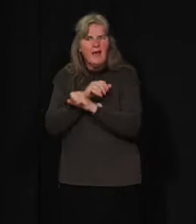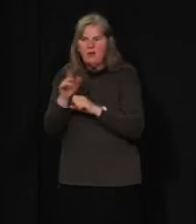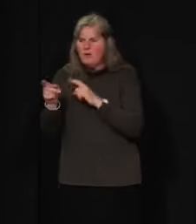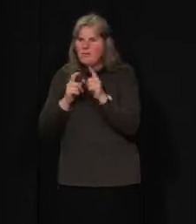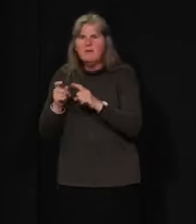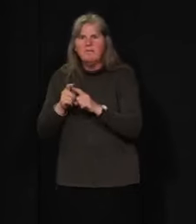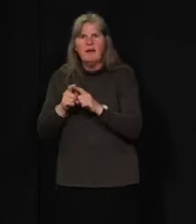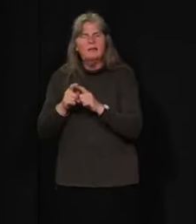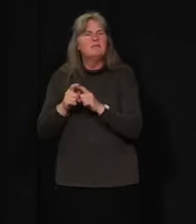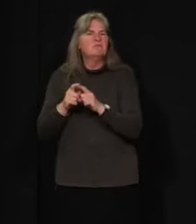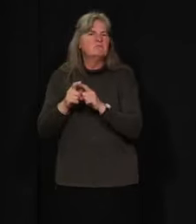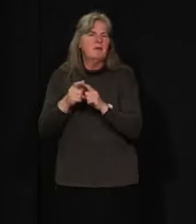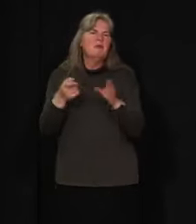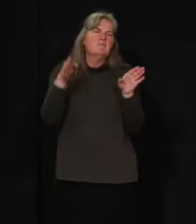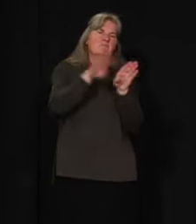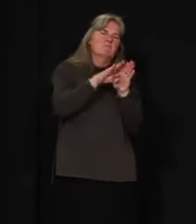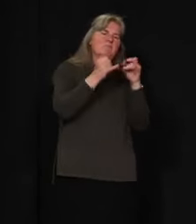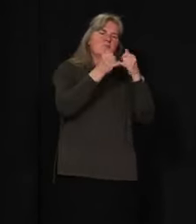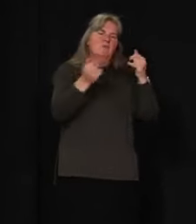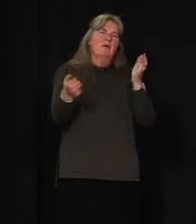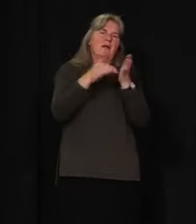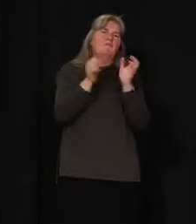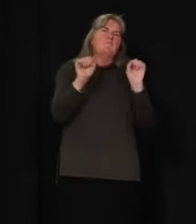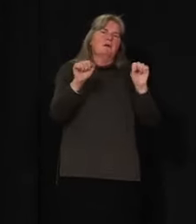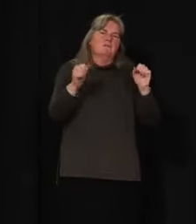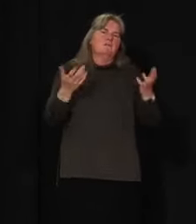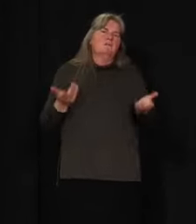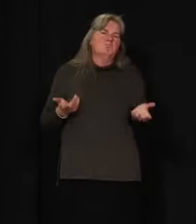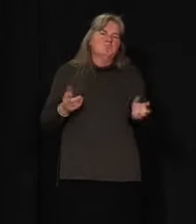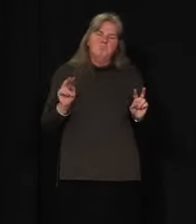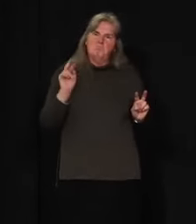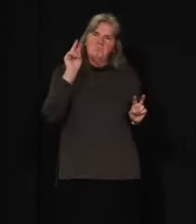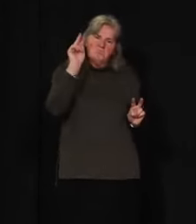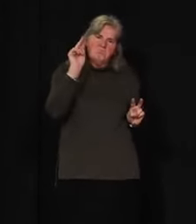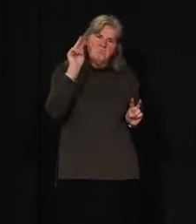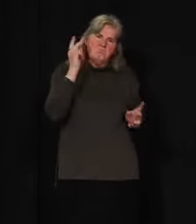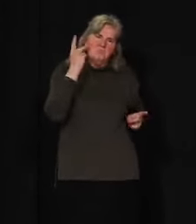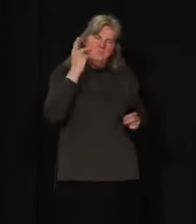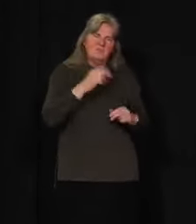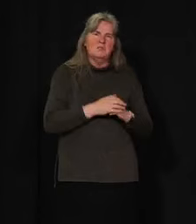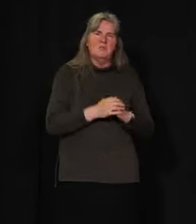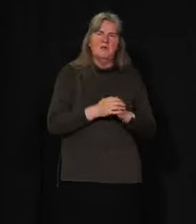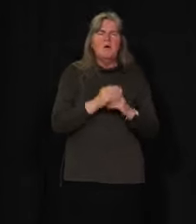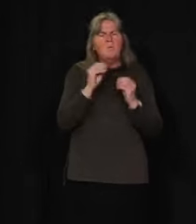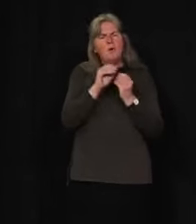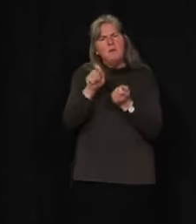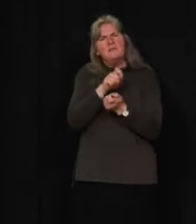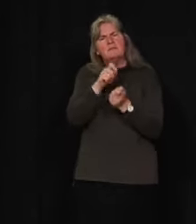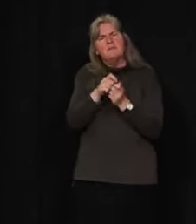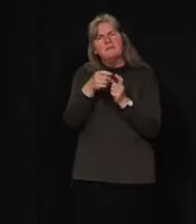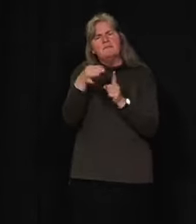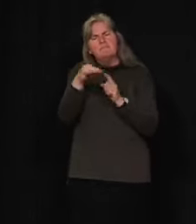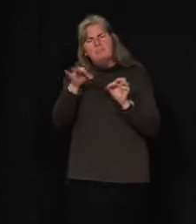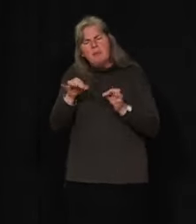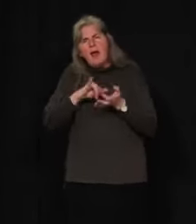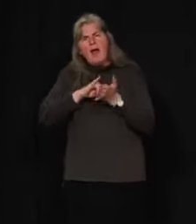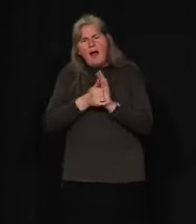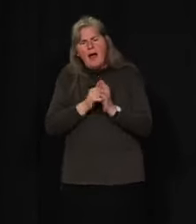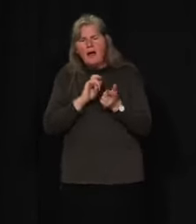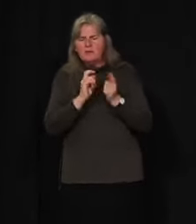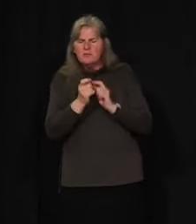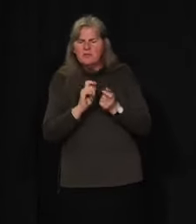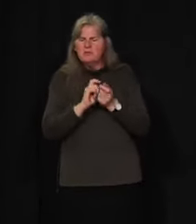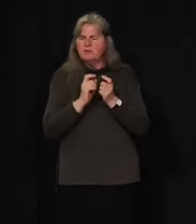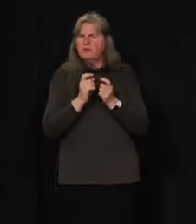That could even involve closing borders again. We will be working on details of how we promote and monitor this change.